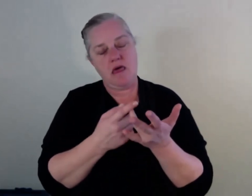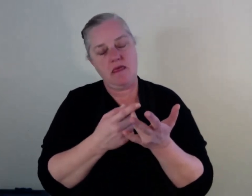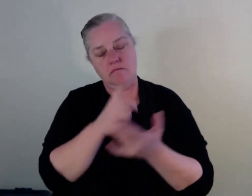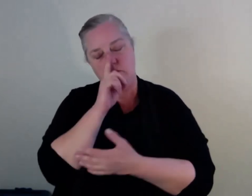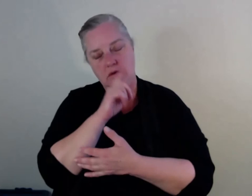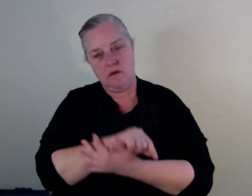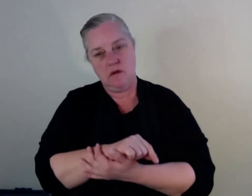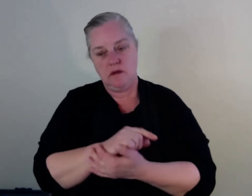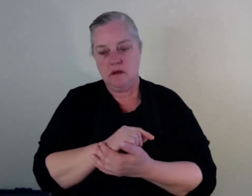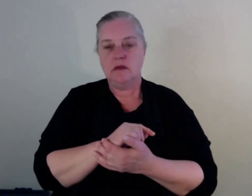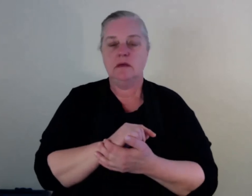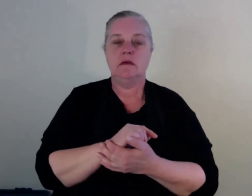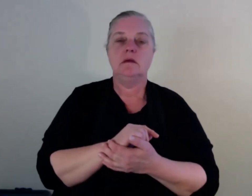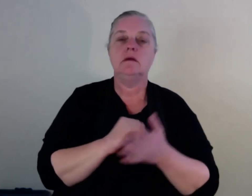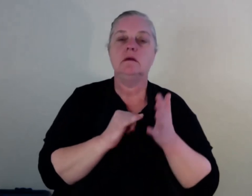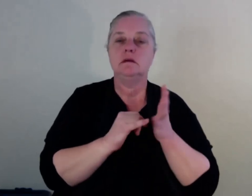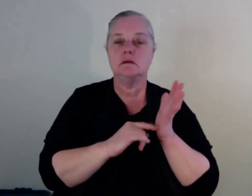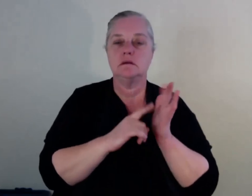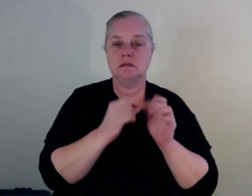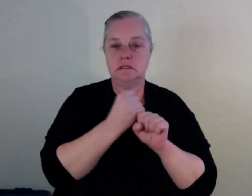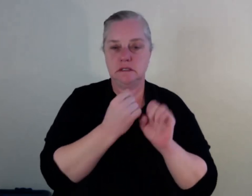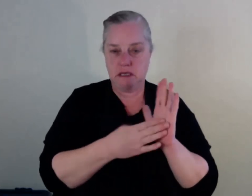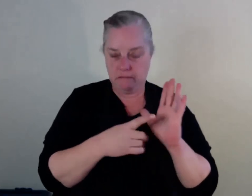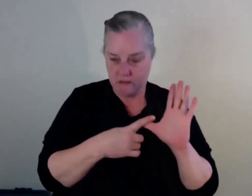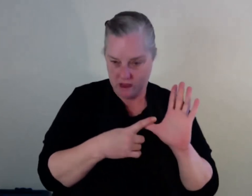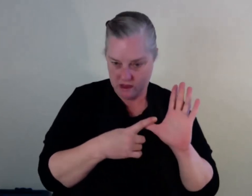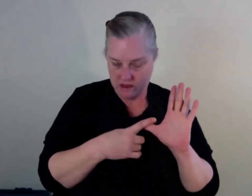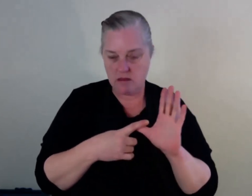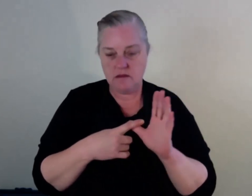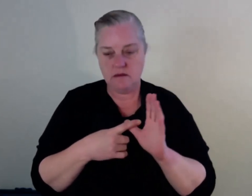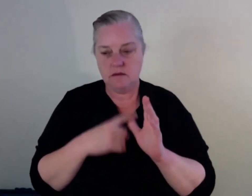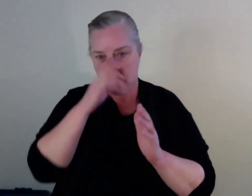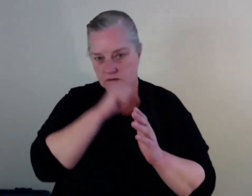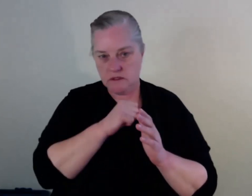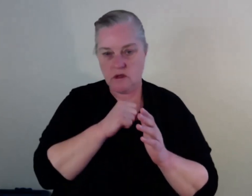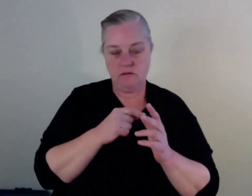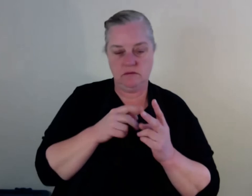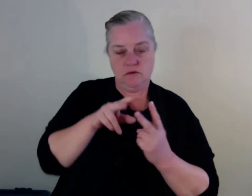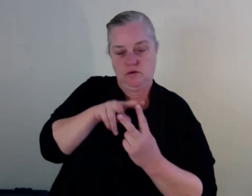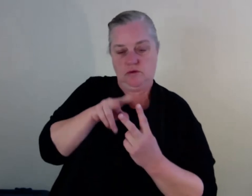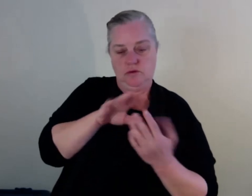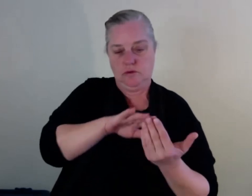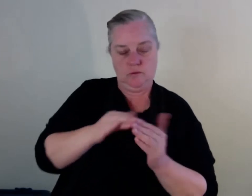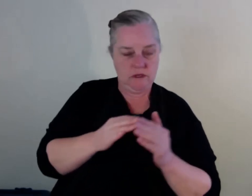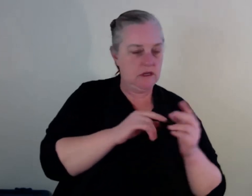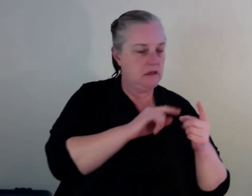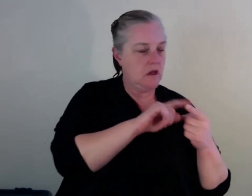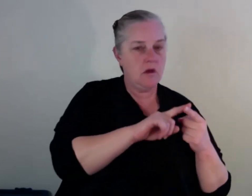really, if you think about it. come from a Lebanese community. It's a Muslim community. also come from a queer community. So there are problems. It can be